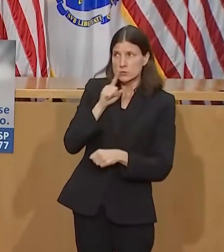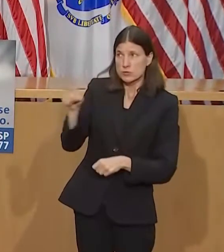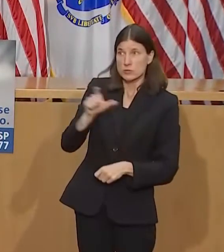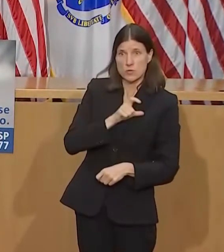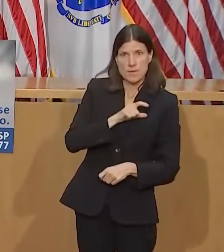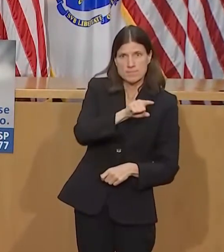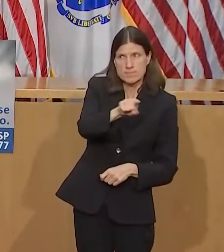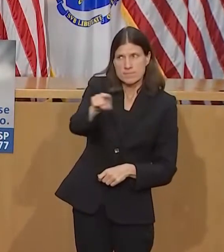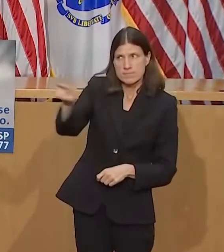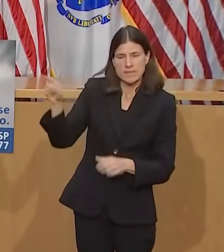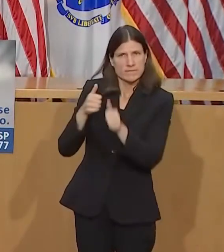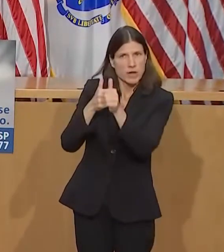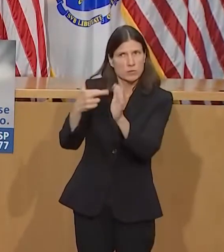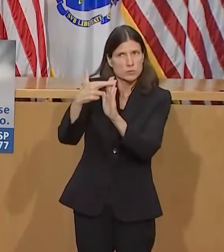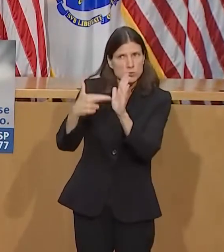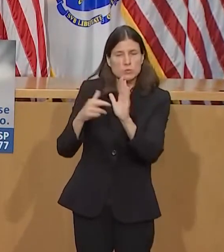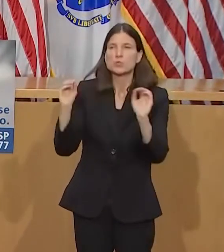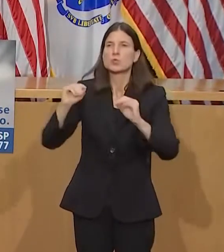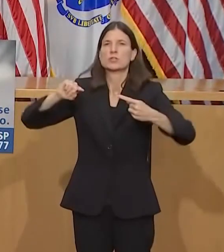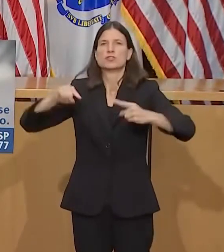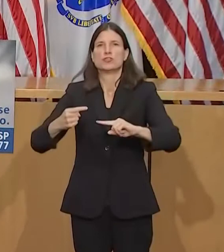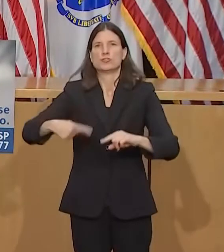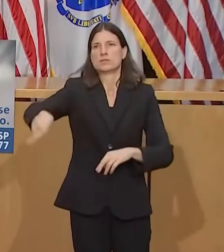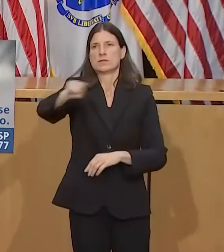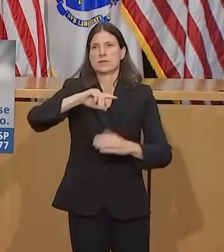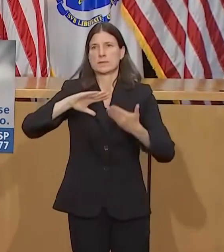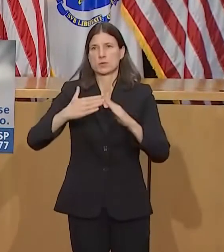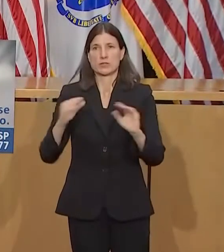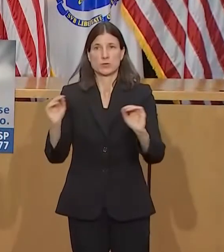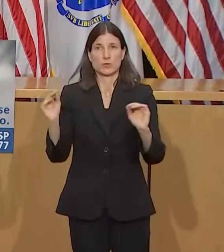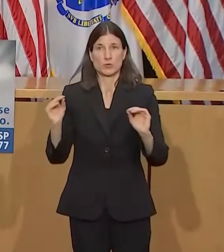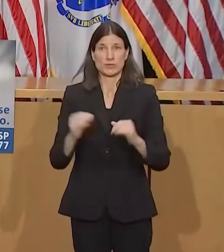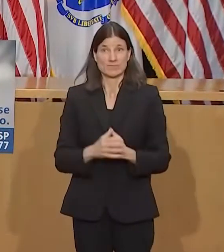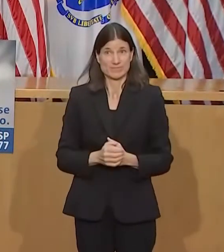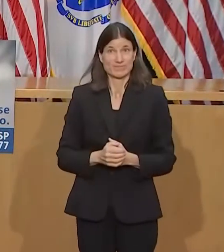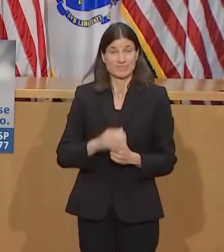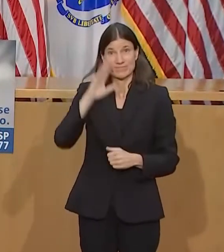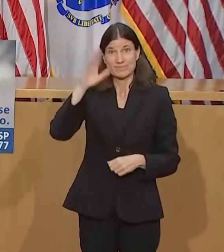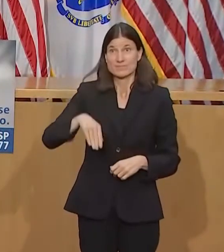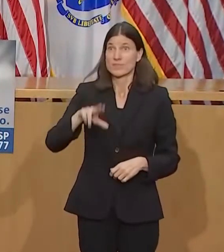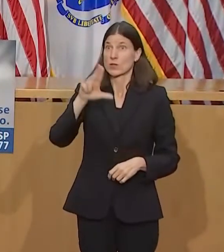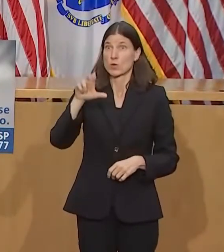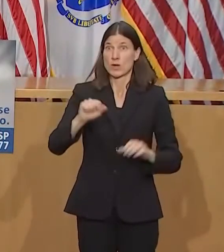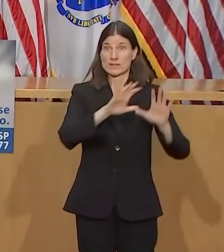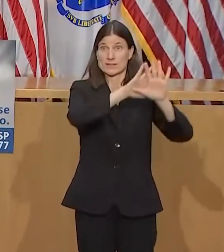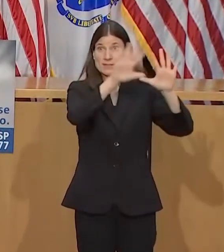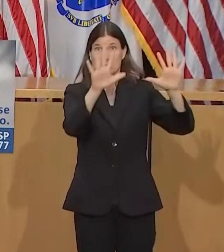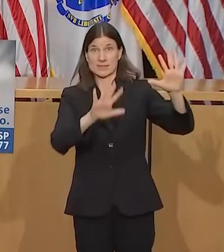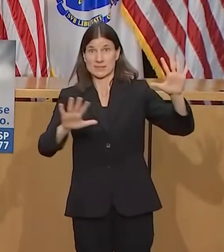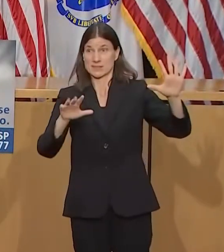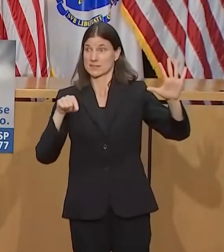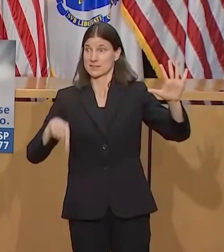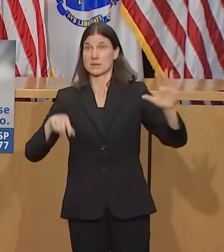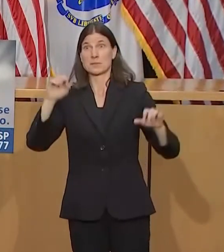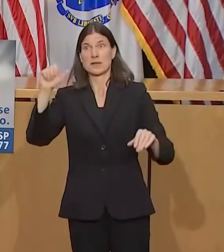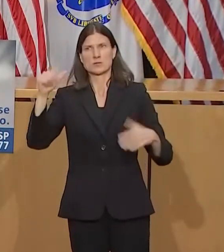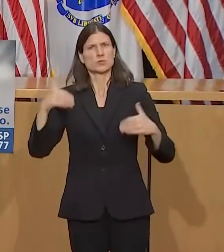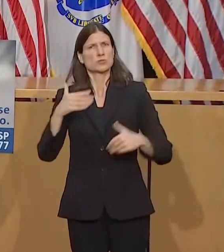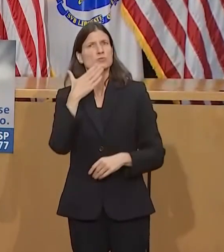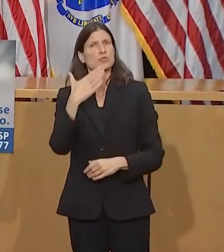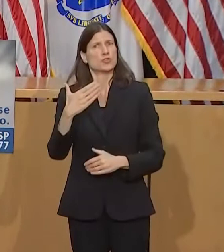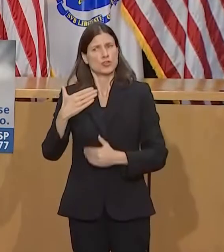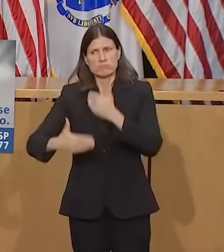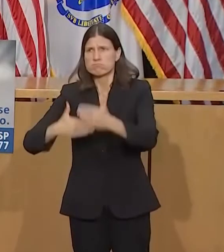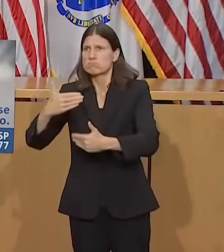Massachusetts, we in many ways are ahead of other states with respect to training and education. The big gap is we lack a